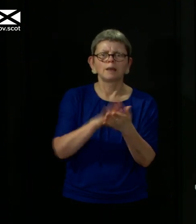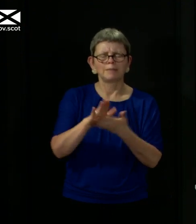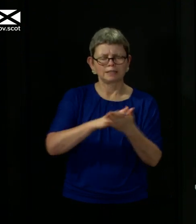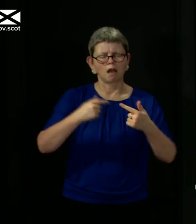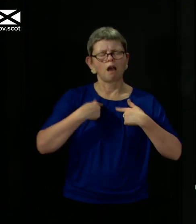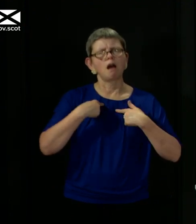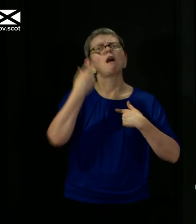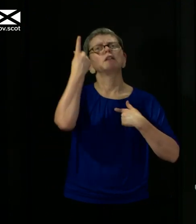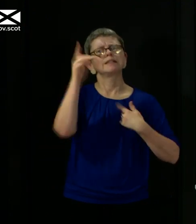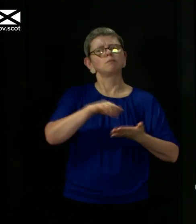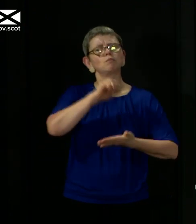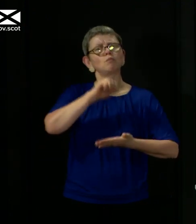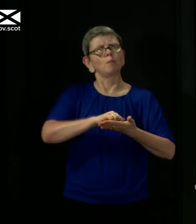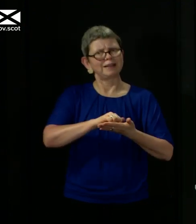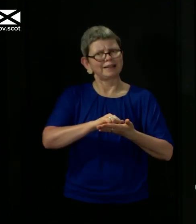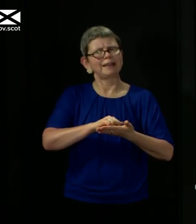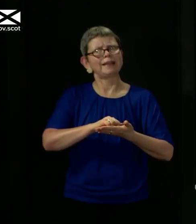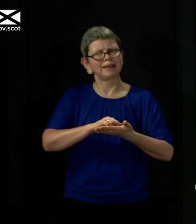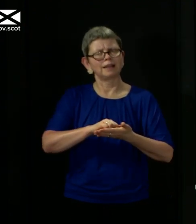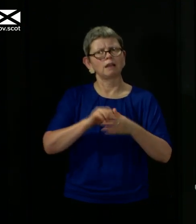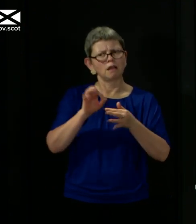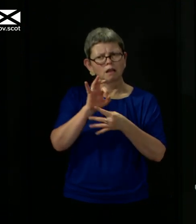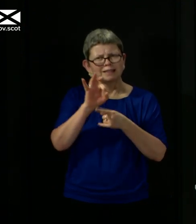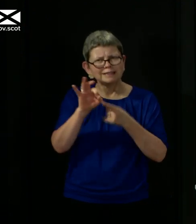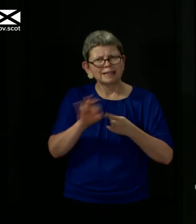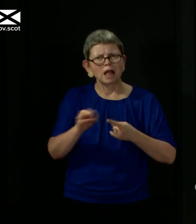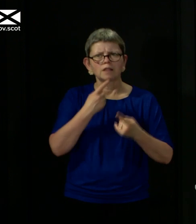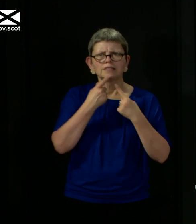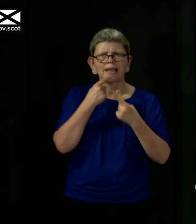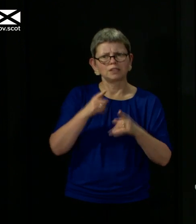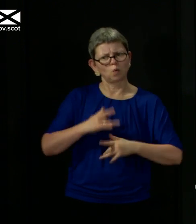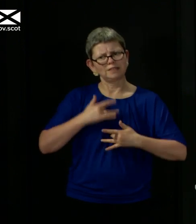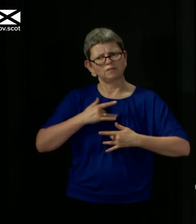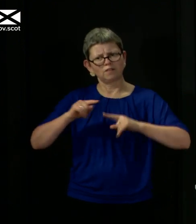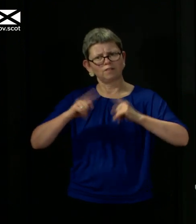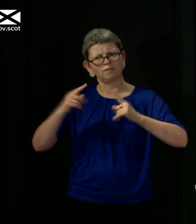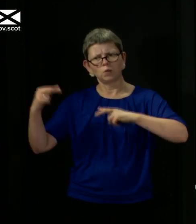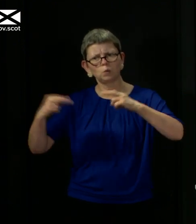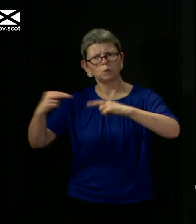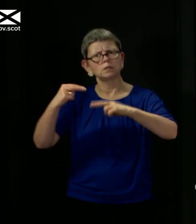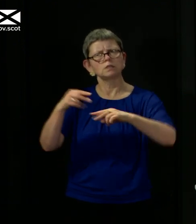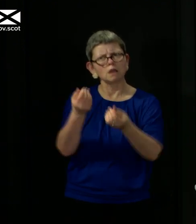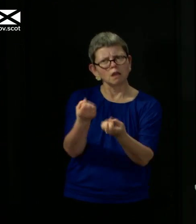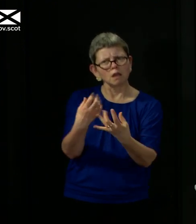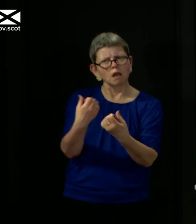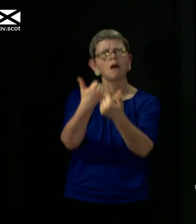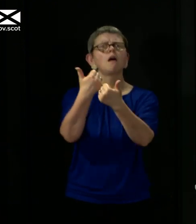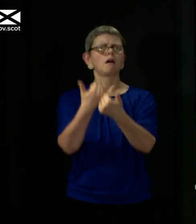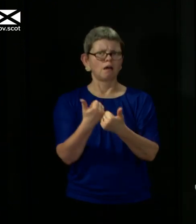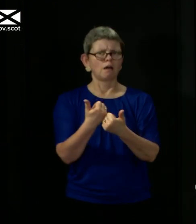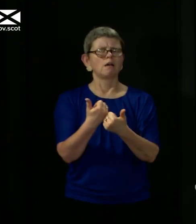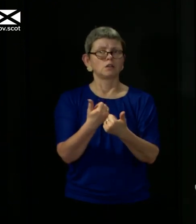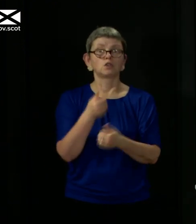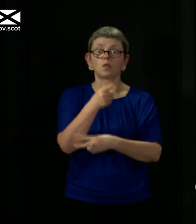properly. I understand any nuances in it. I understand any, you know, differences of opinion that might lie behind it. So those were the two reasons why